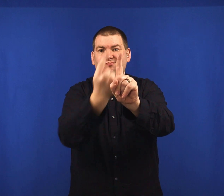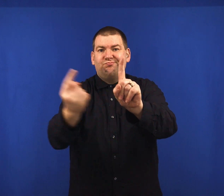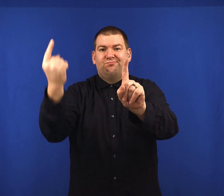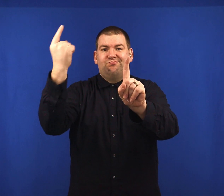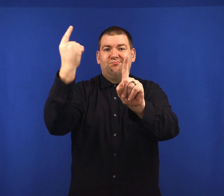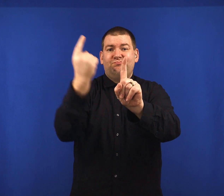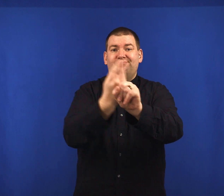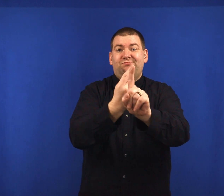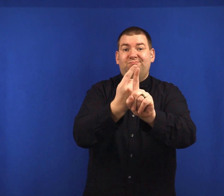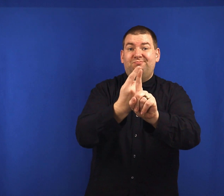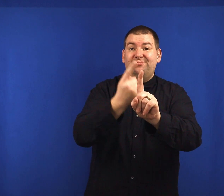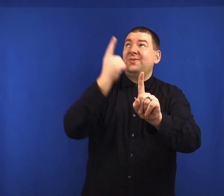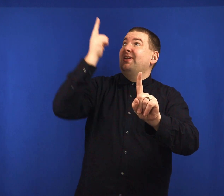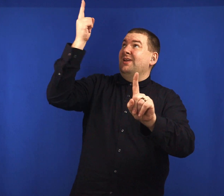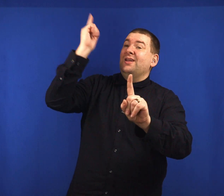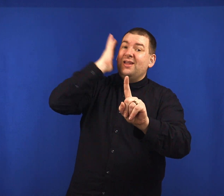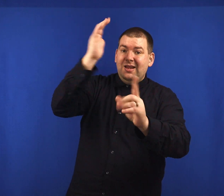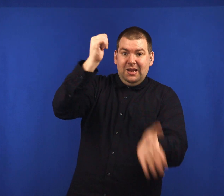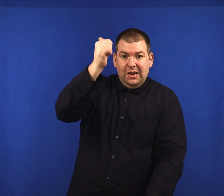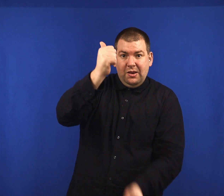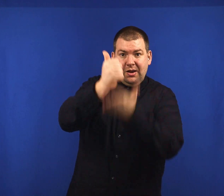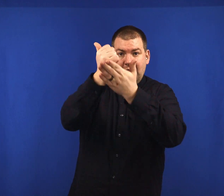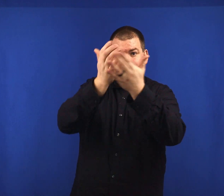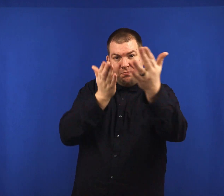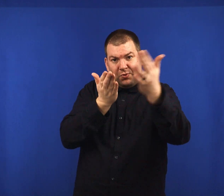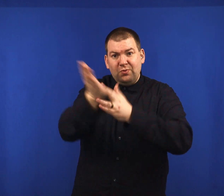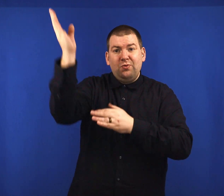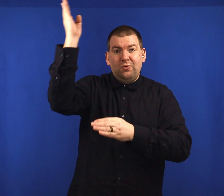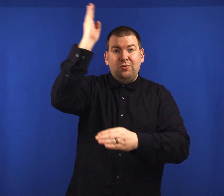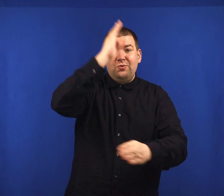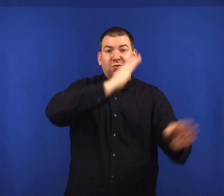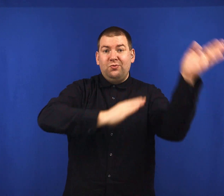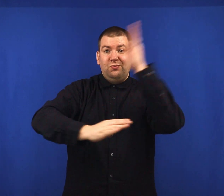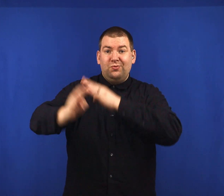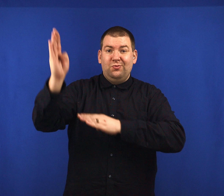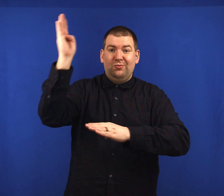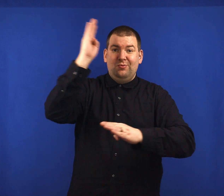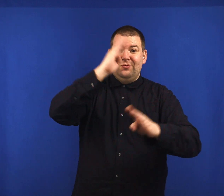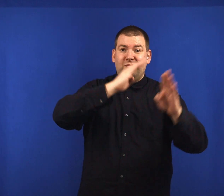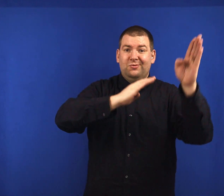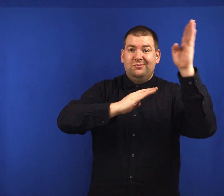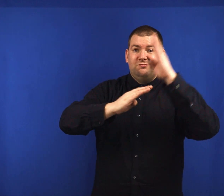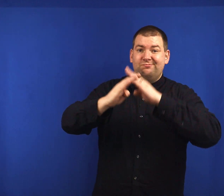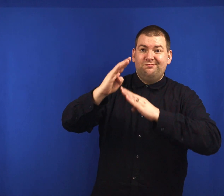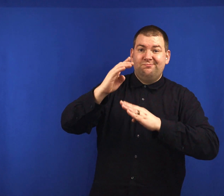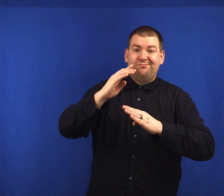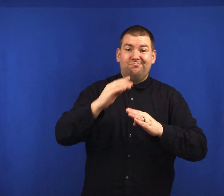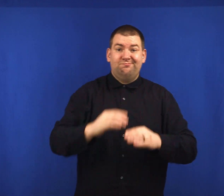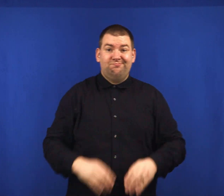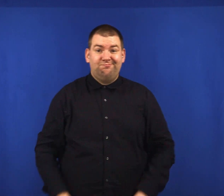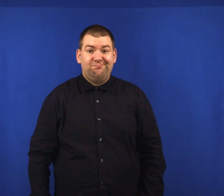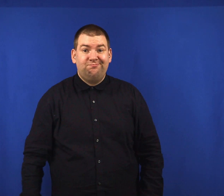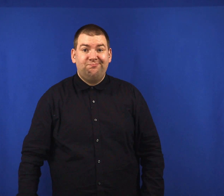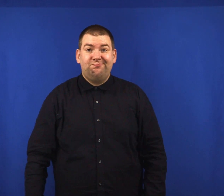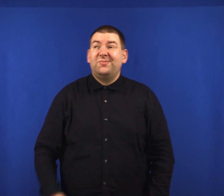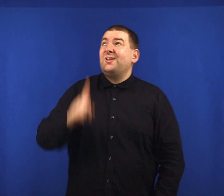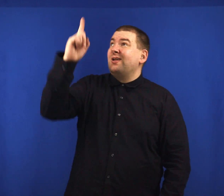you by. He'll see you through. He won't